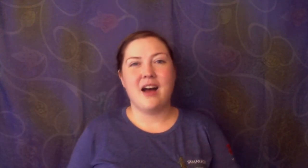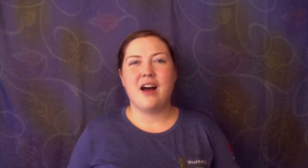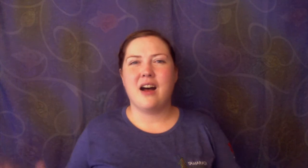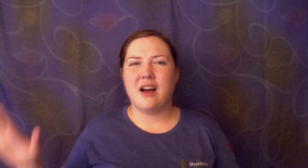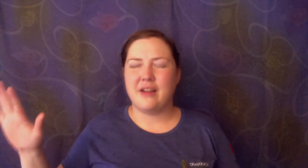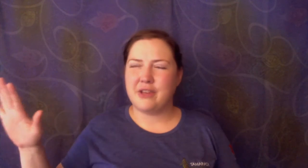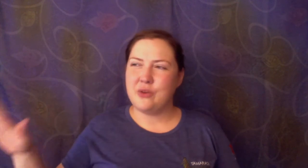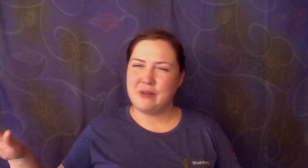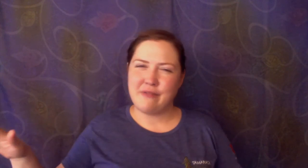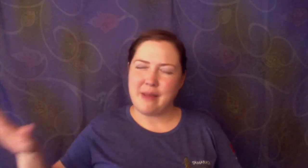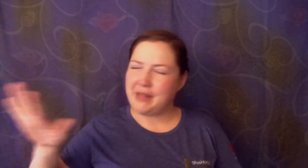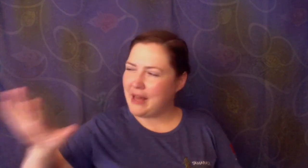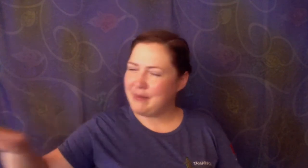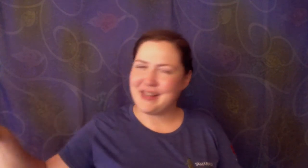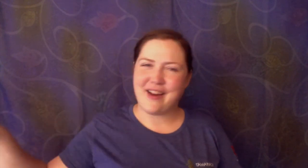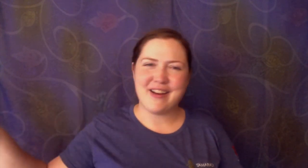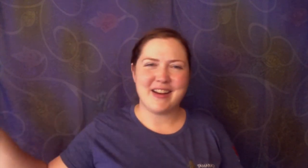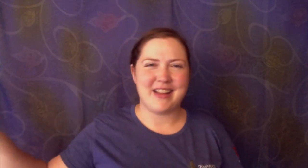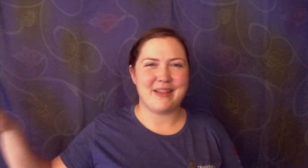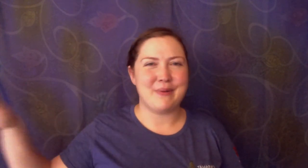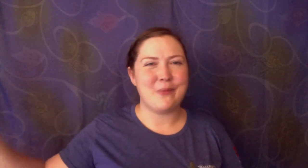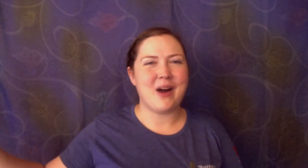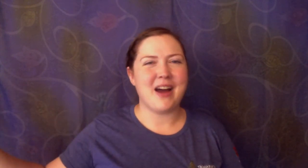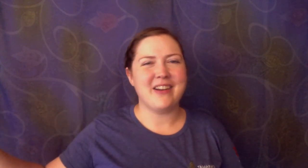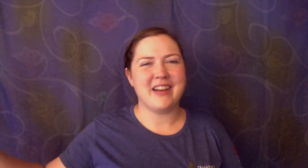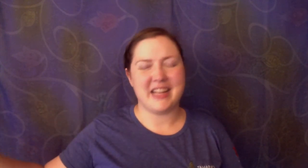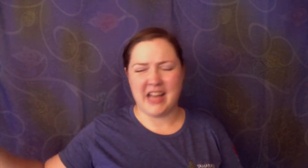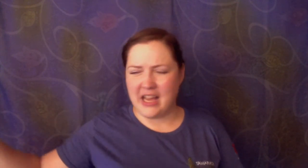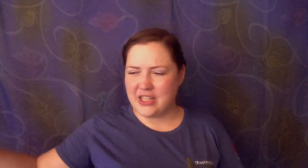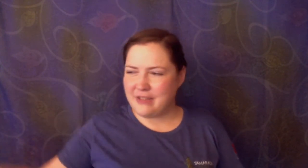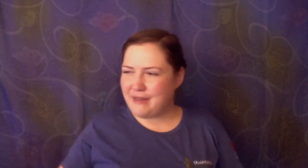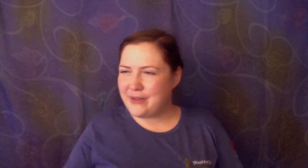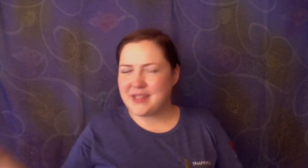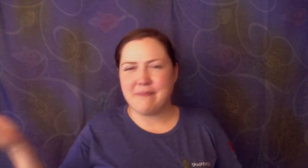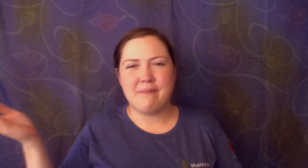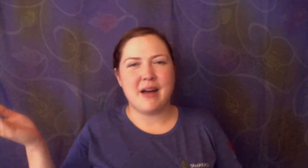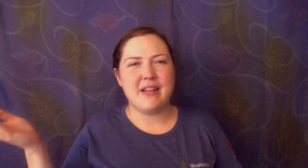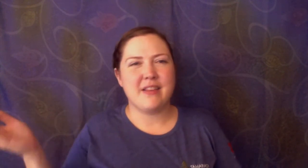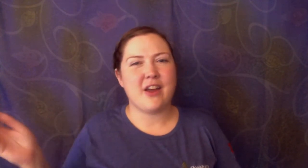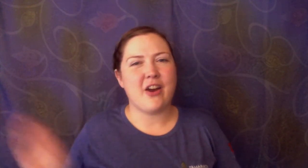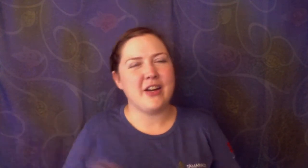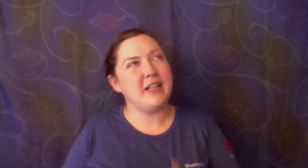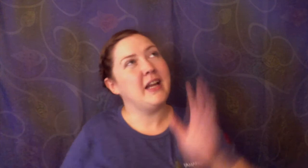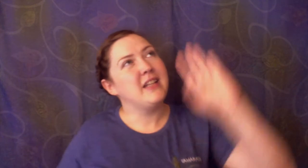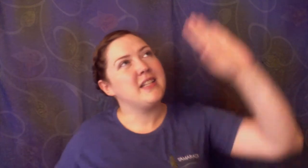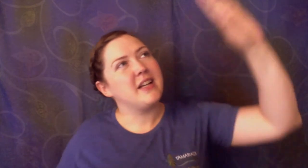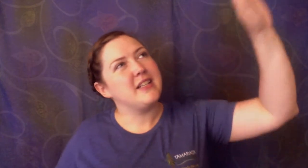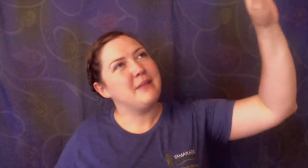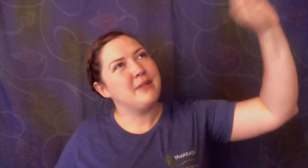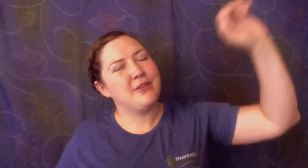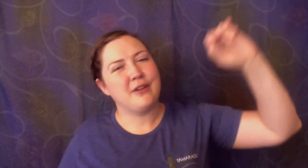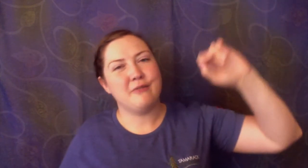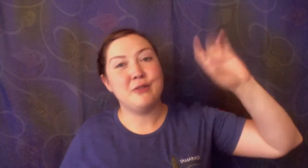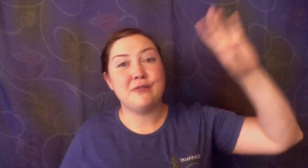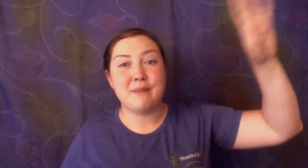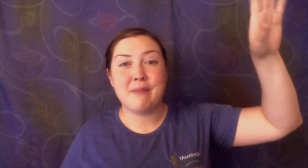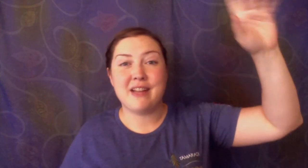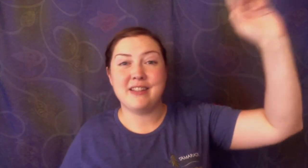A human family had been gardening. They'd been watering and she found some mud in the garden and tucked it up near their roof and made a little